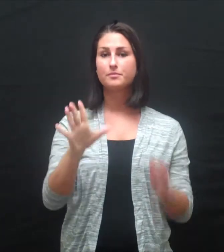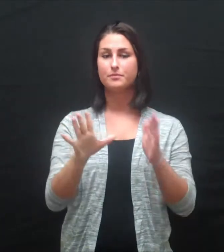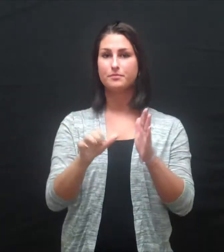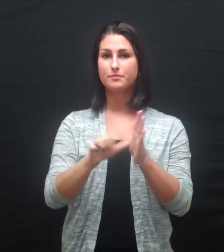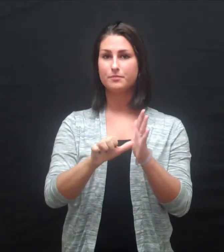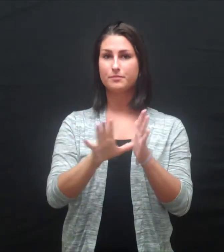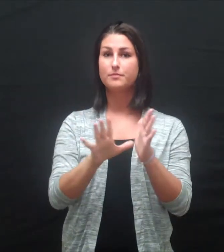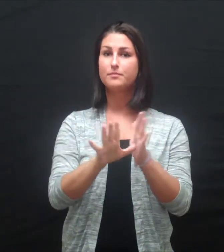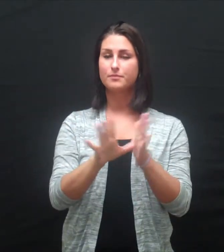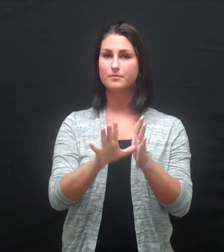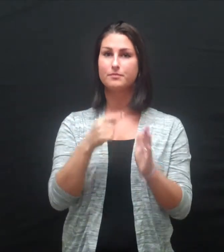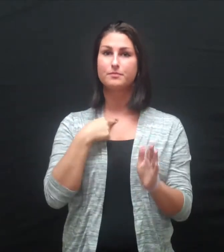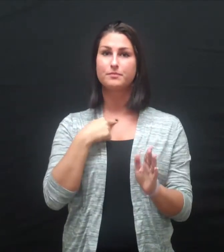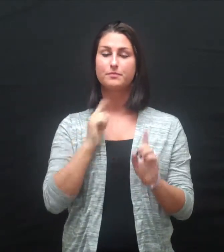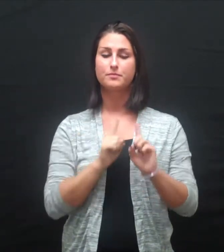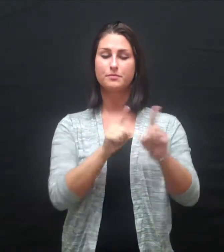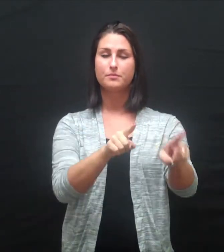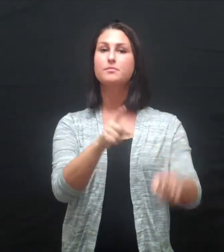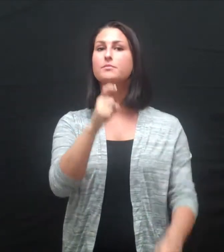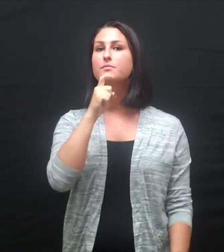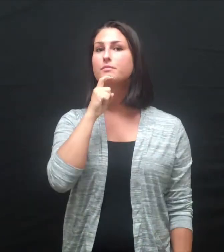I am a senior at Xavier University.